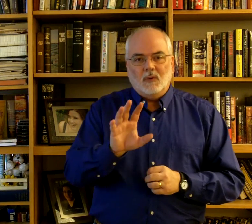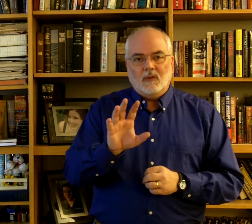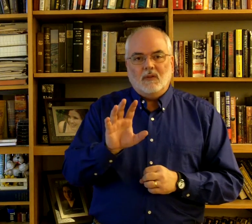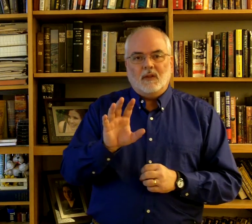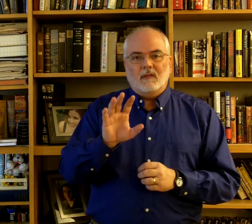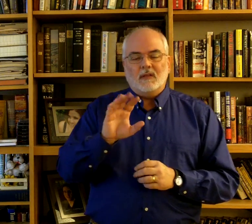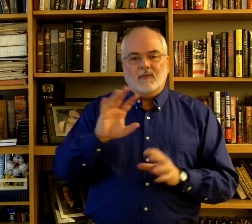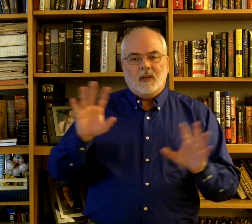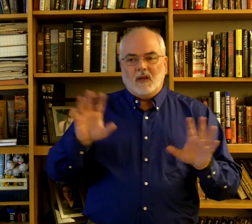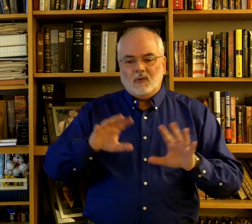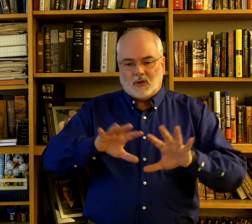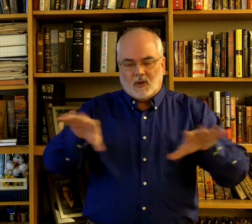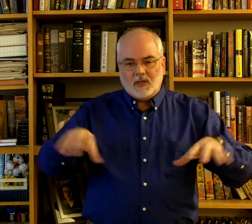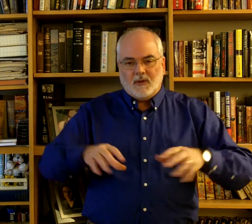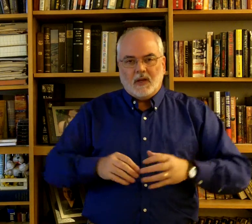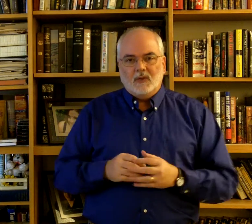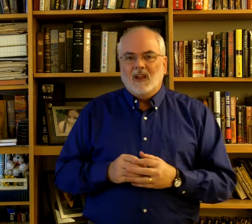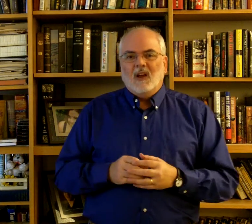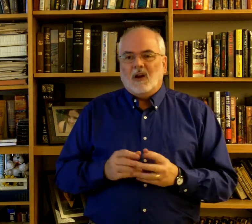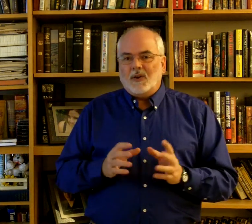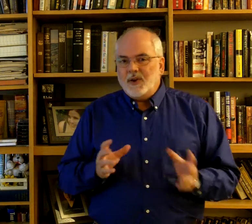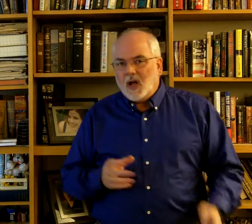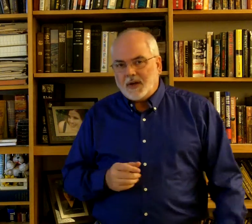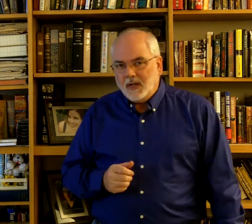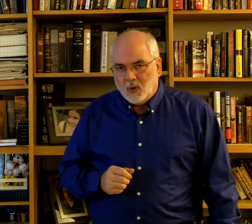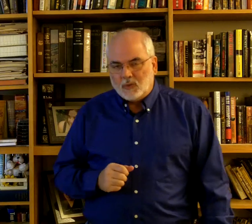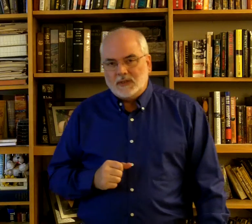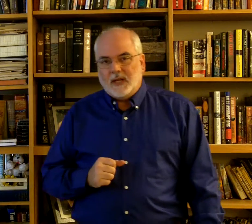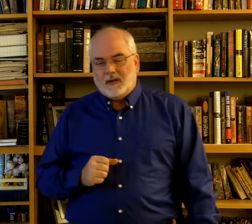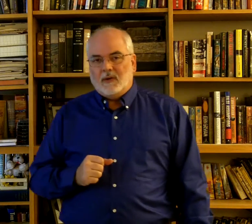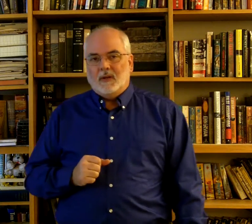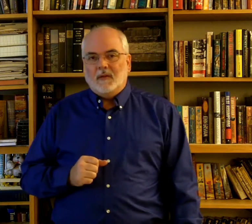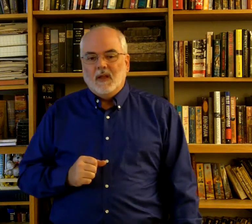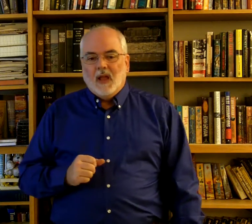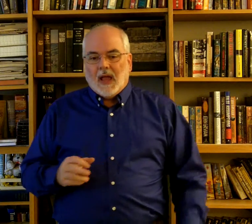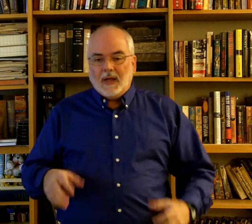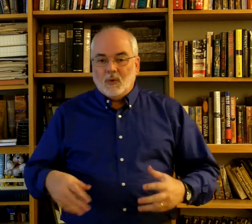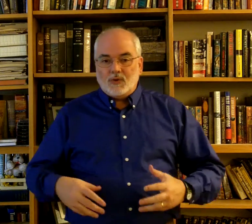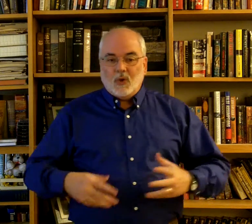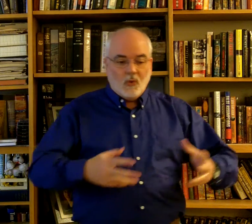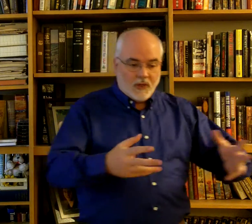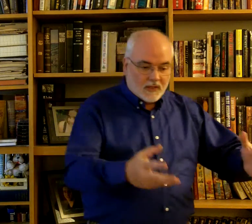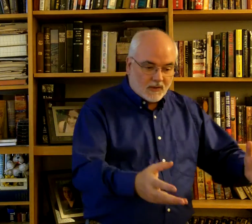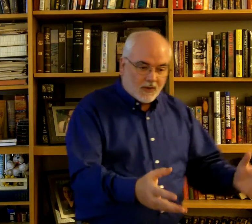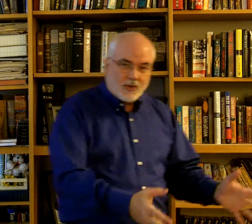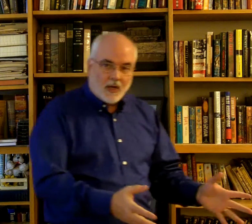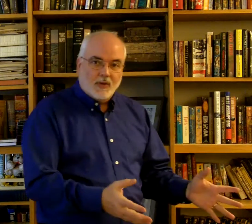that these videos, all these videos, are not a gold standard. I don't show these to the judges